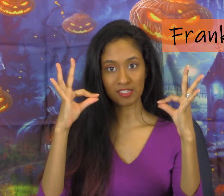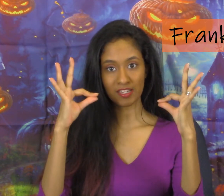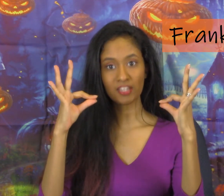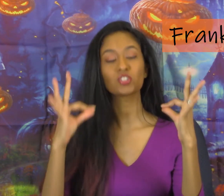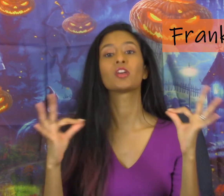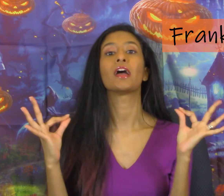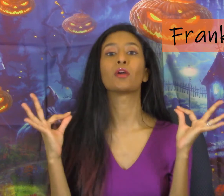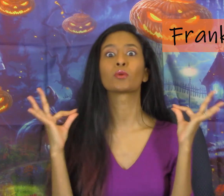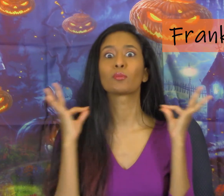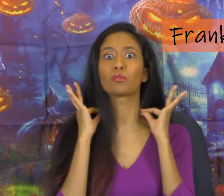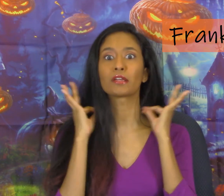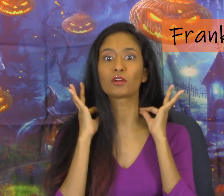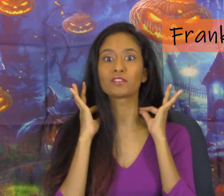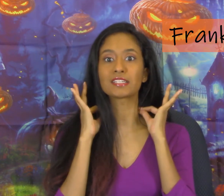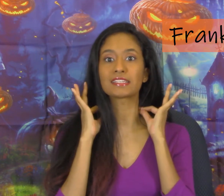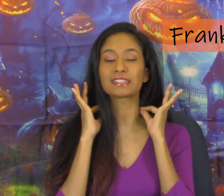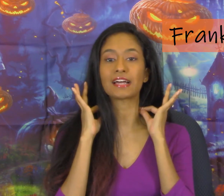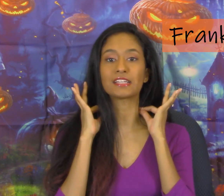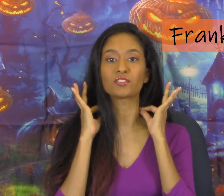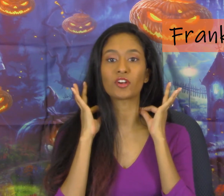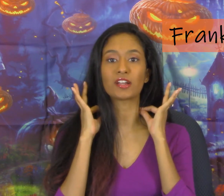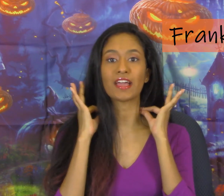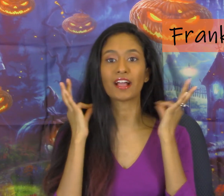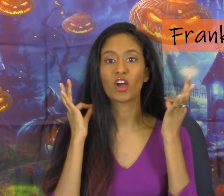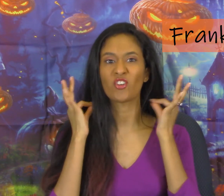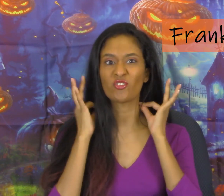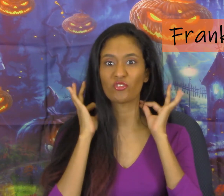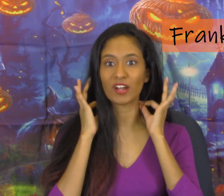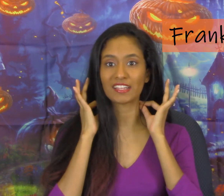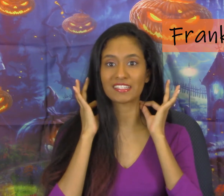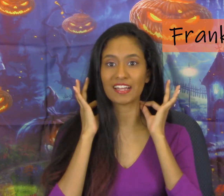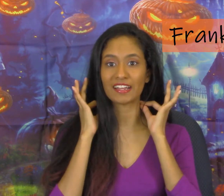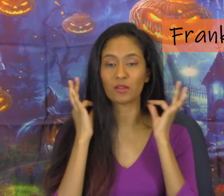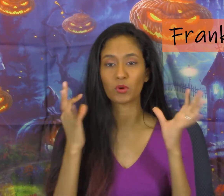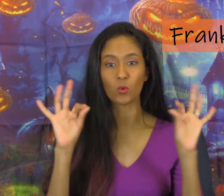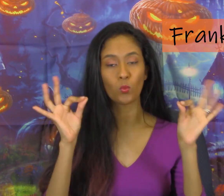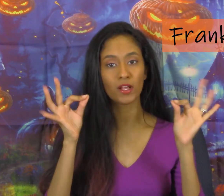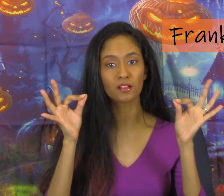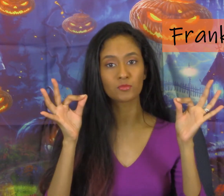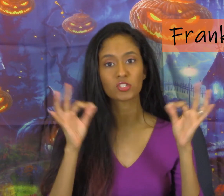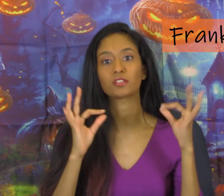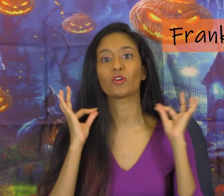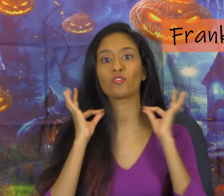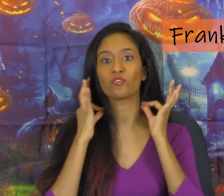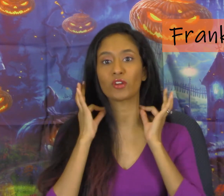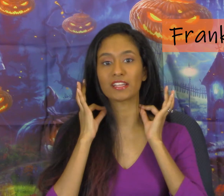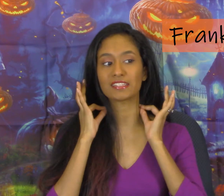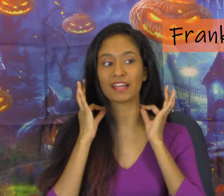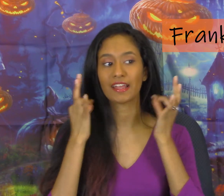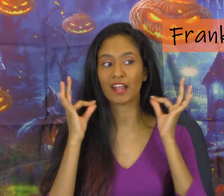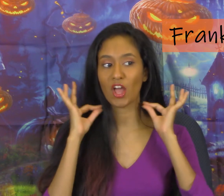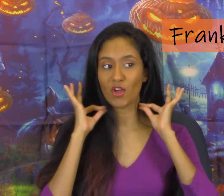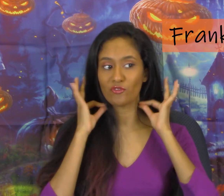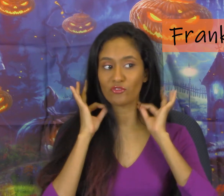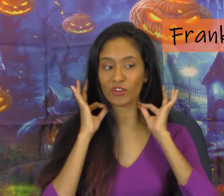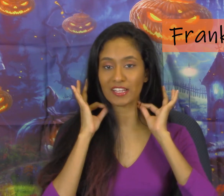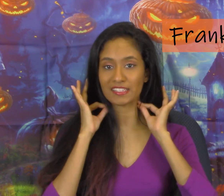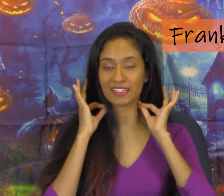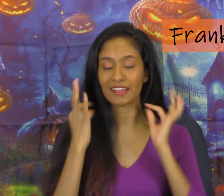touch and we're going to bring it over to the sides of our neck Frankenstein and we're going to them just a little Frankenstein Frankenstein